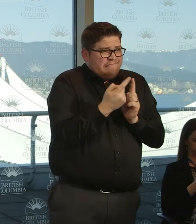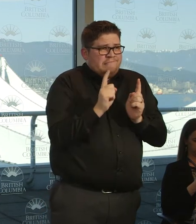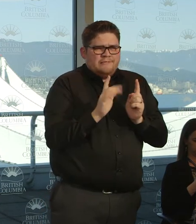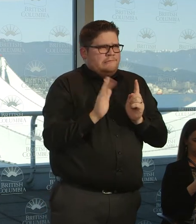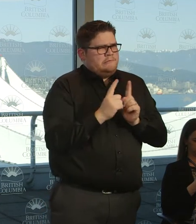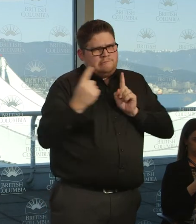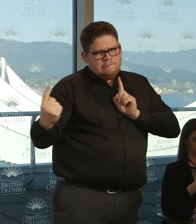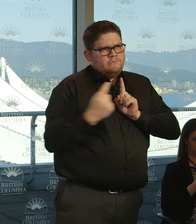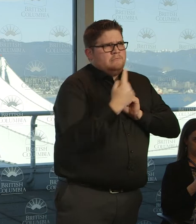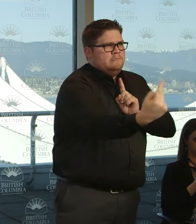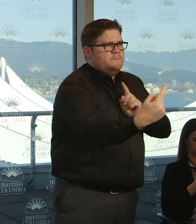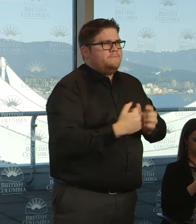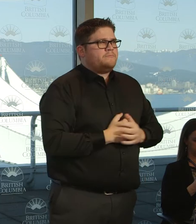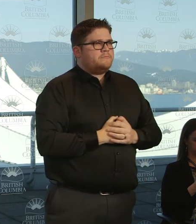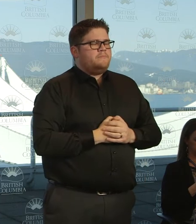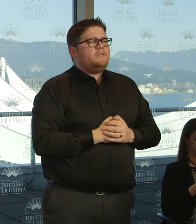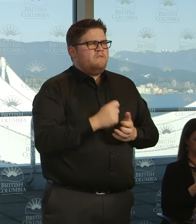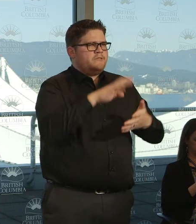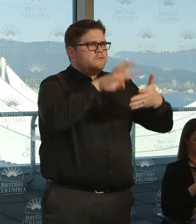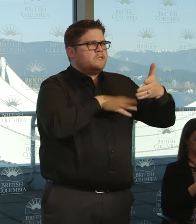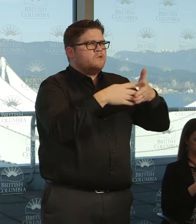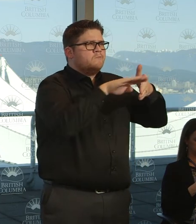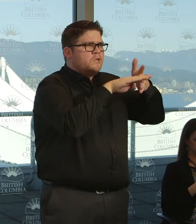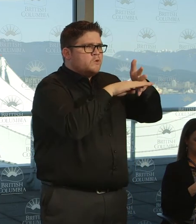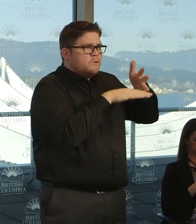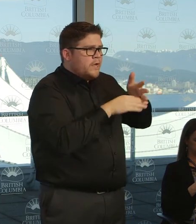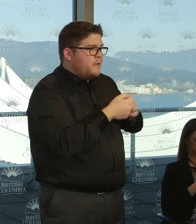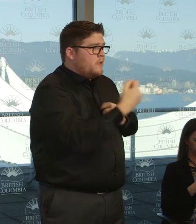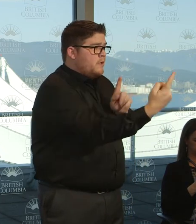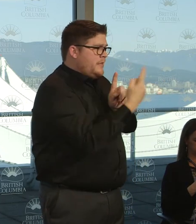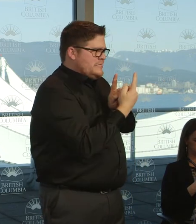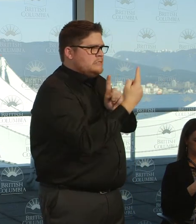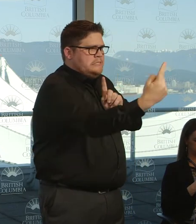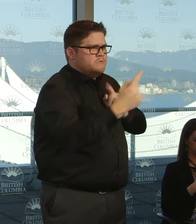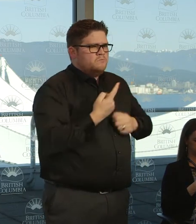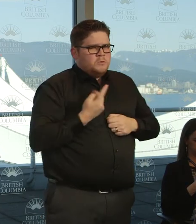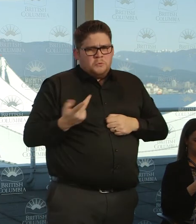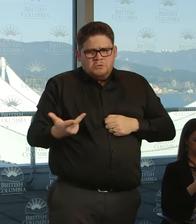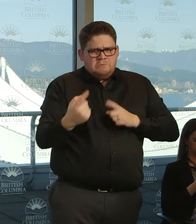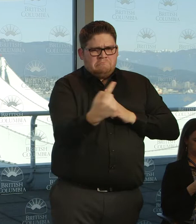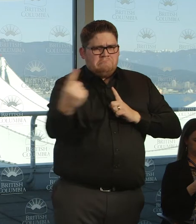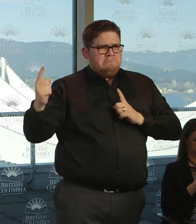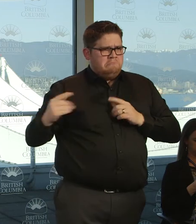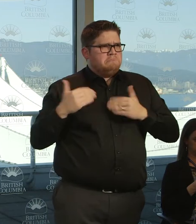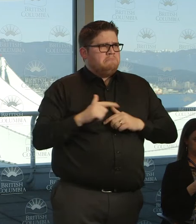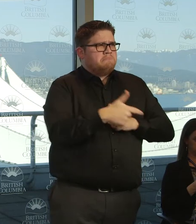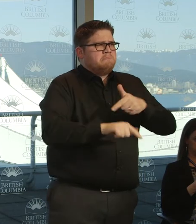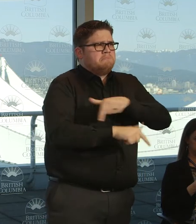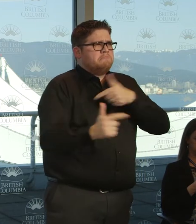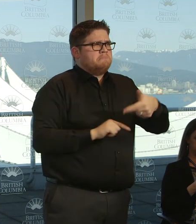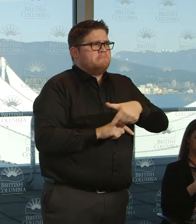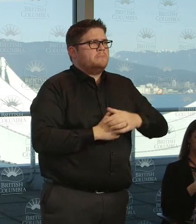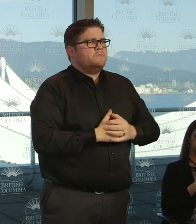staggered schedules, for example. But for most industrial sites, this is not a difficult accommodation and it's